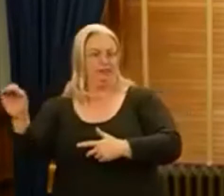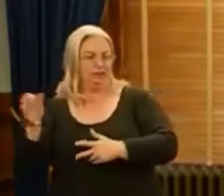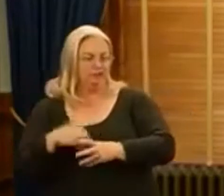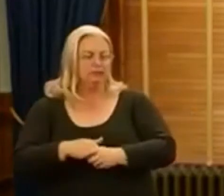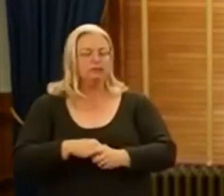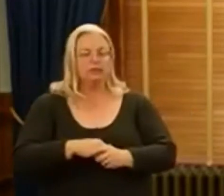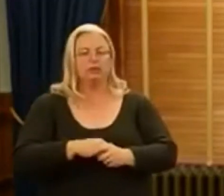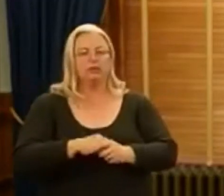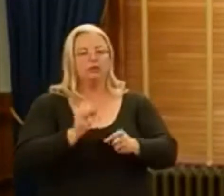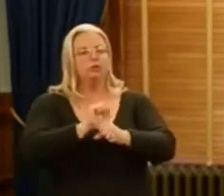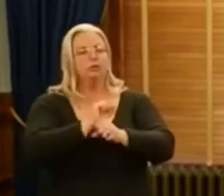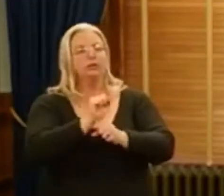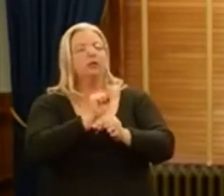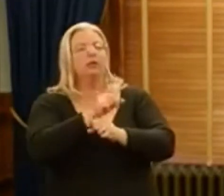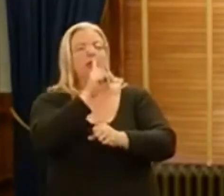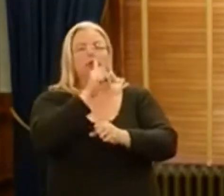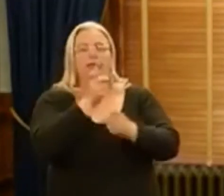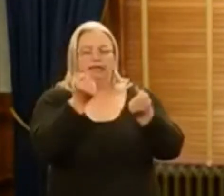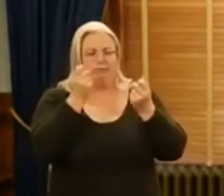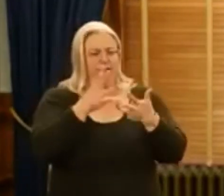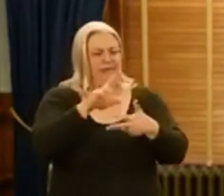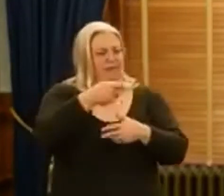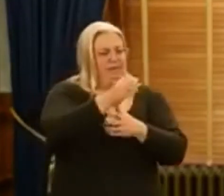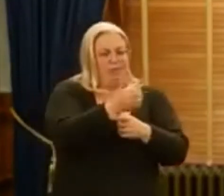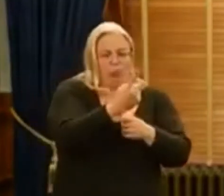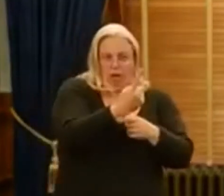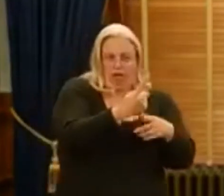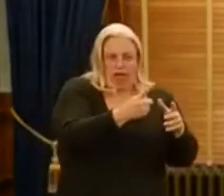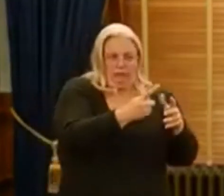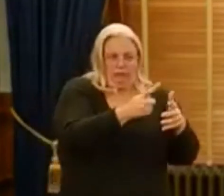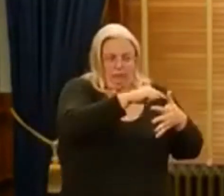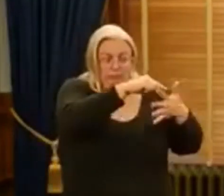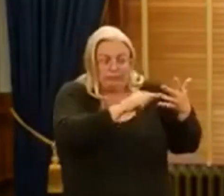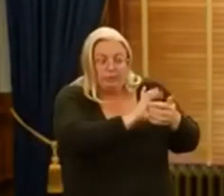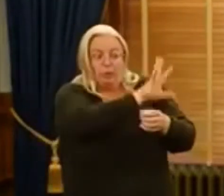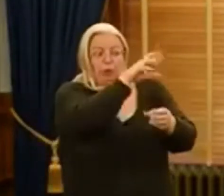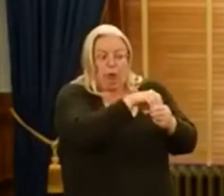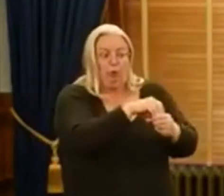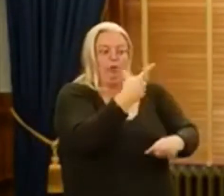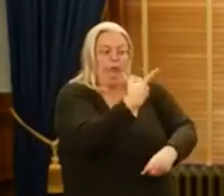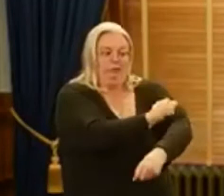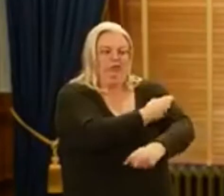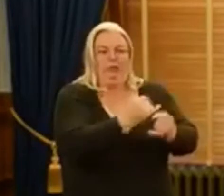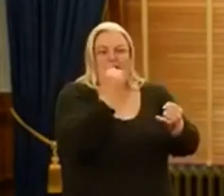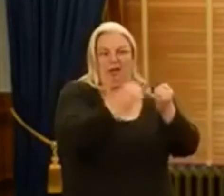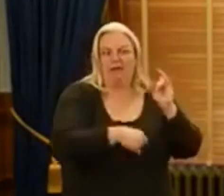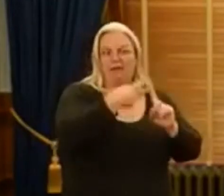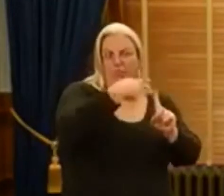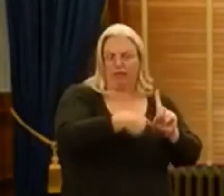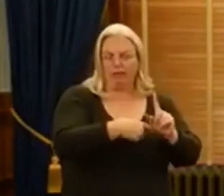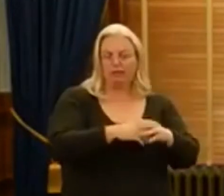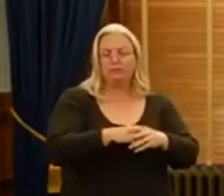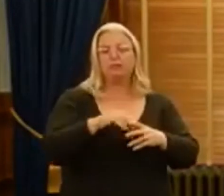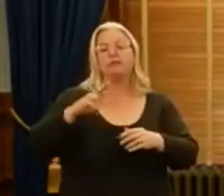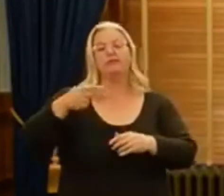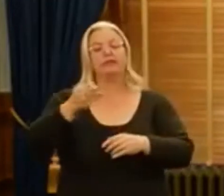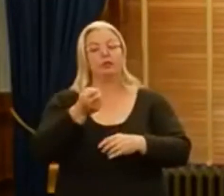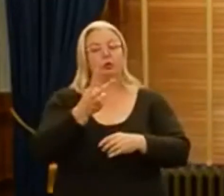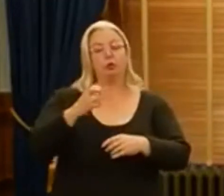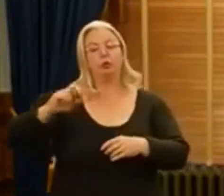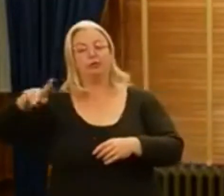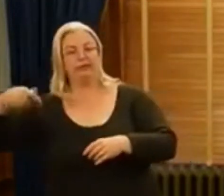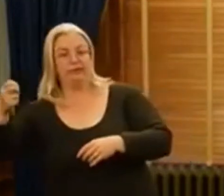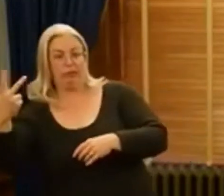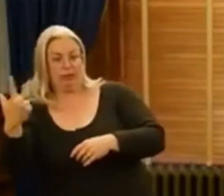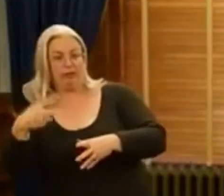We'll work to ensure that as many phase one groups as possible are vaccinated by the end of the month. Phase two and three will